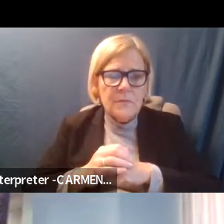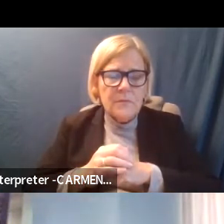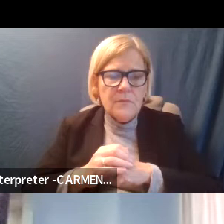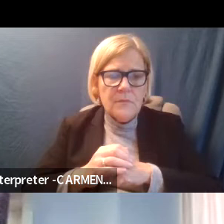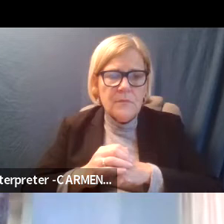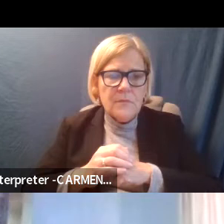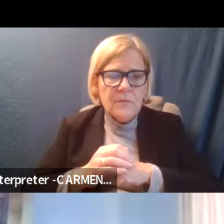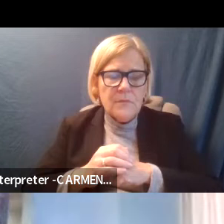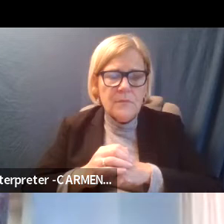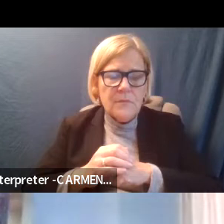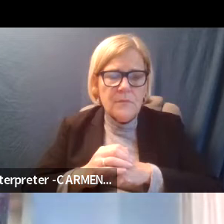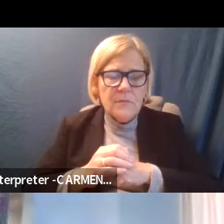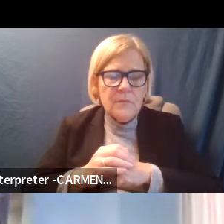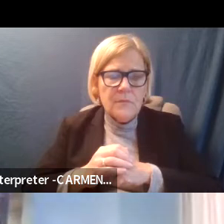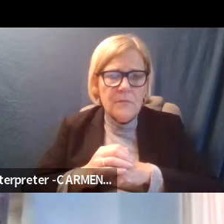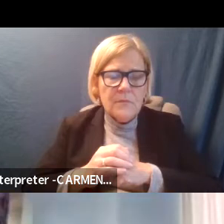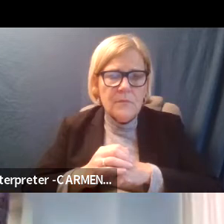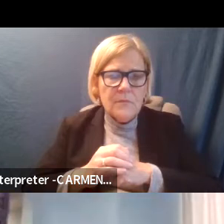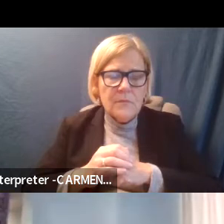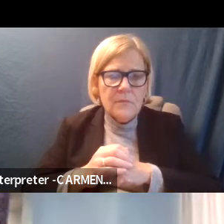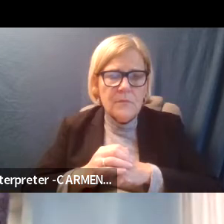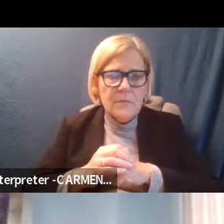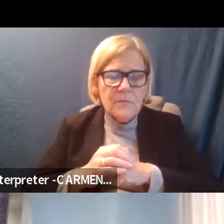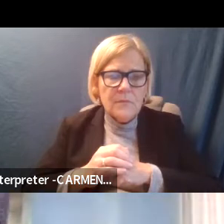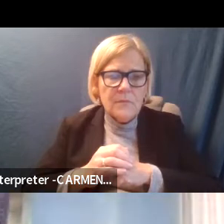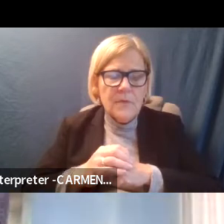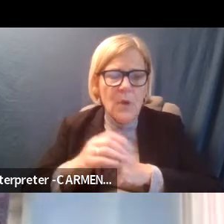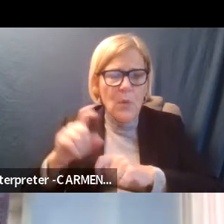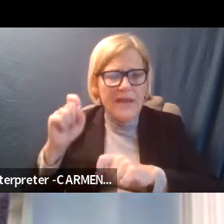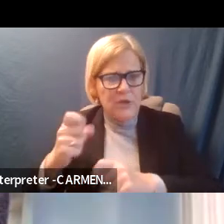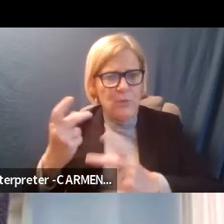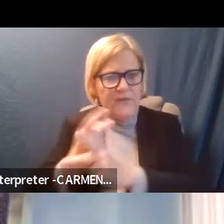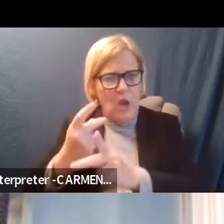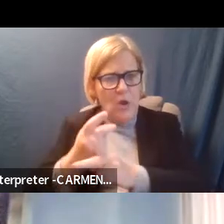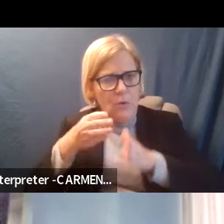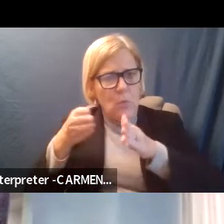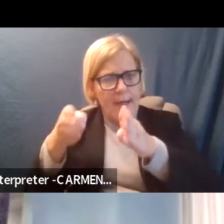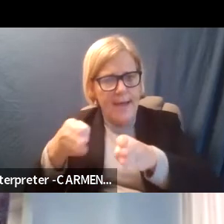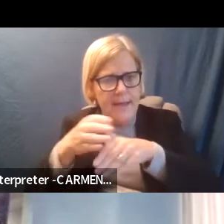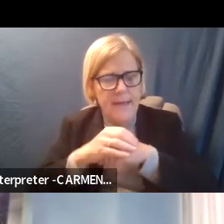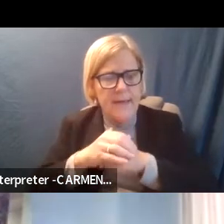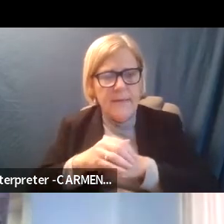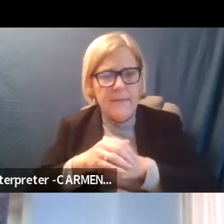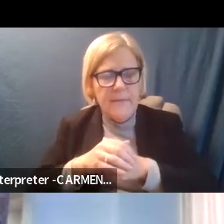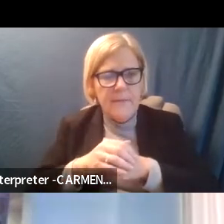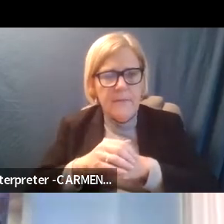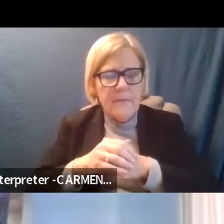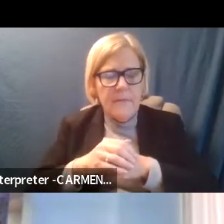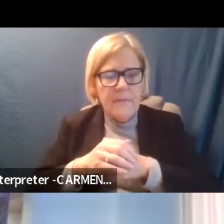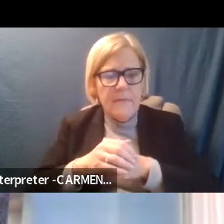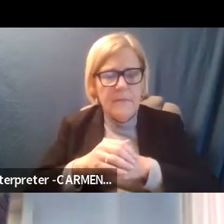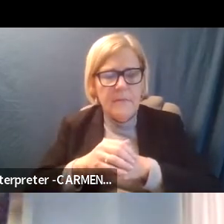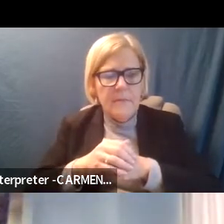we need to pick out a way to